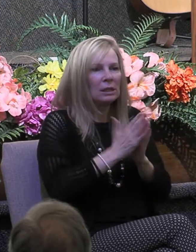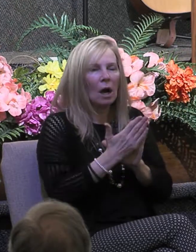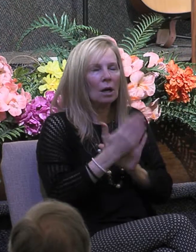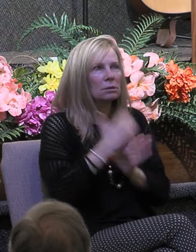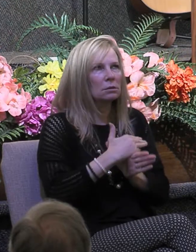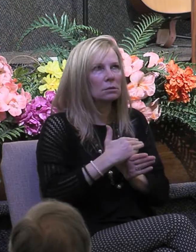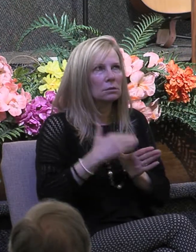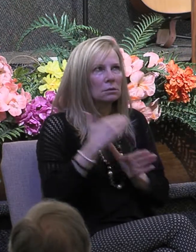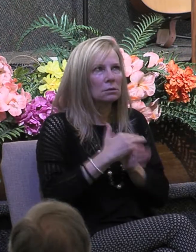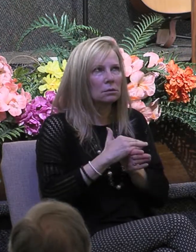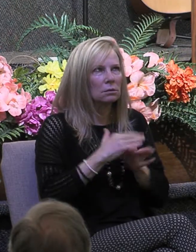noise